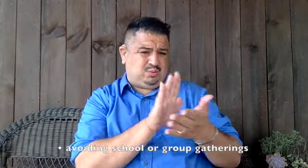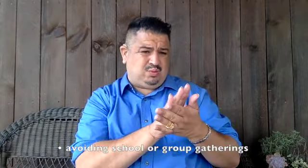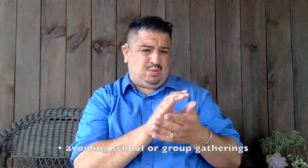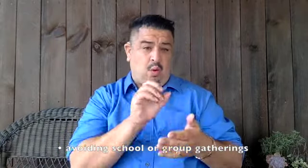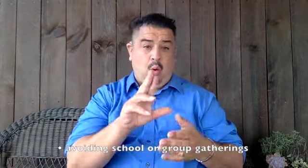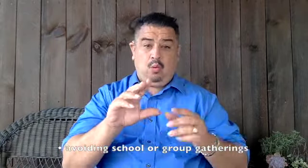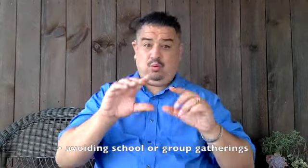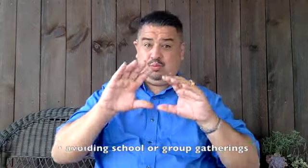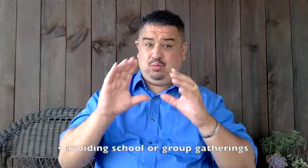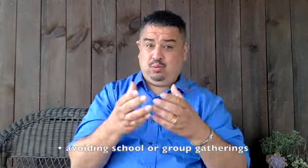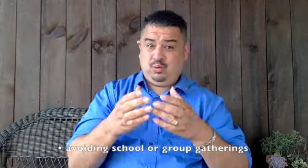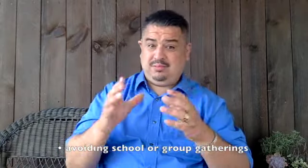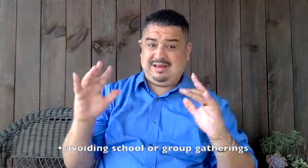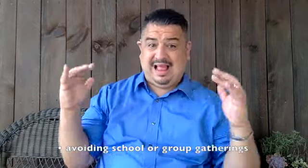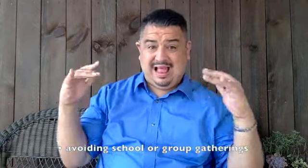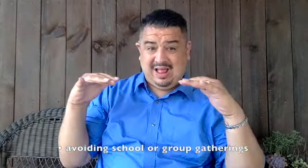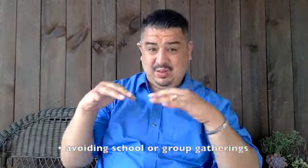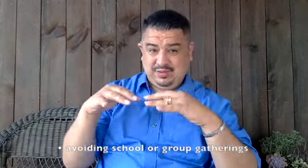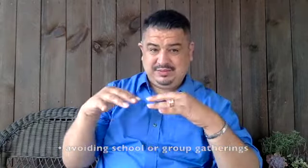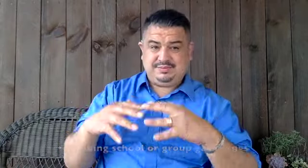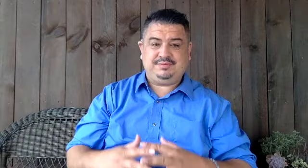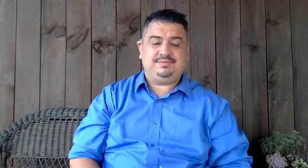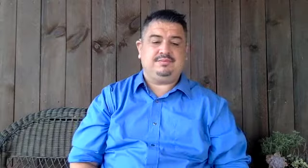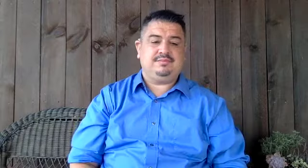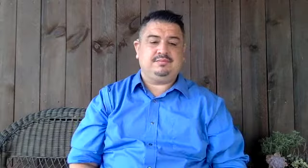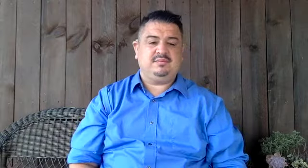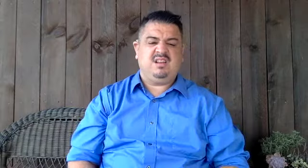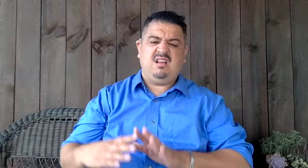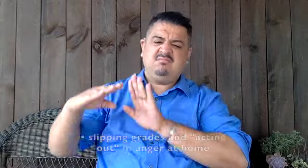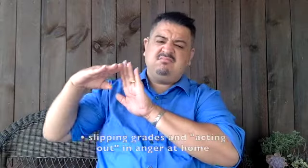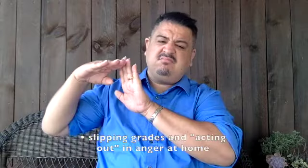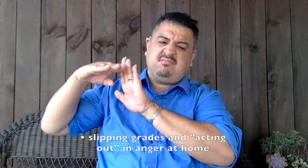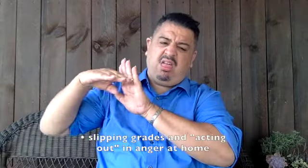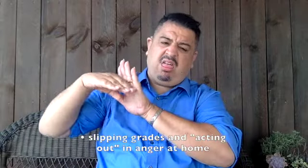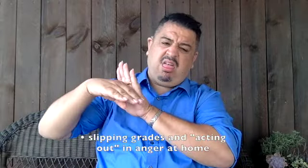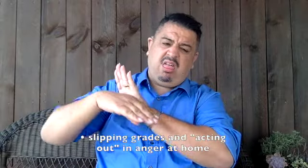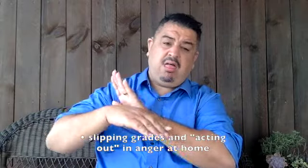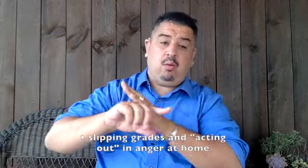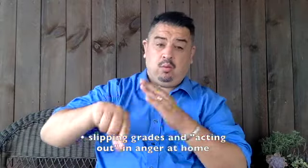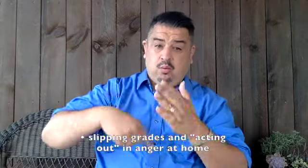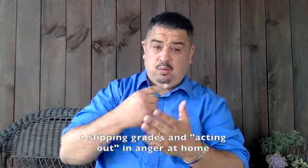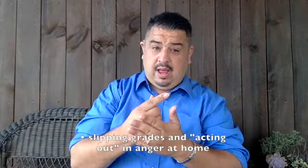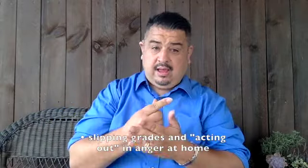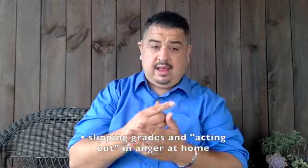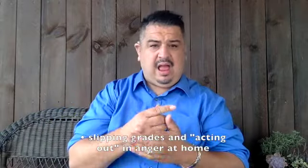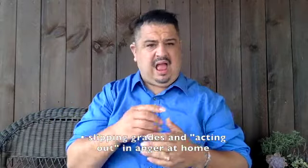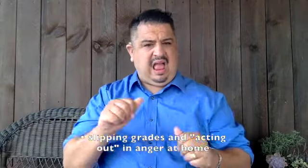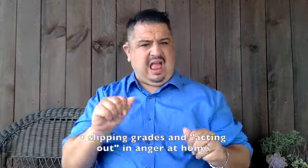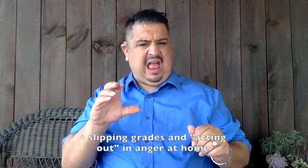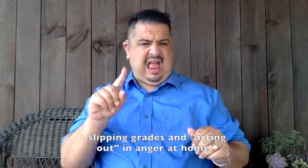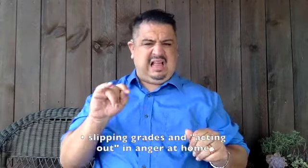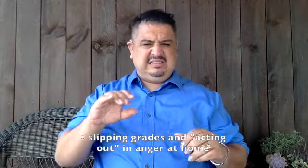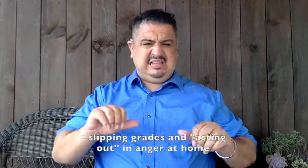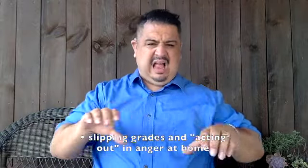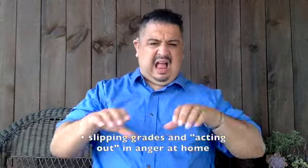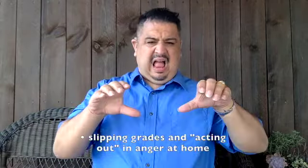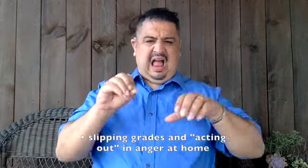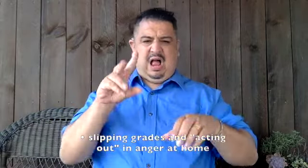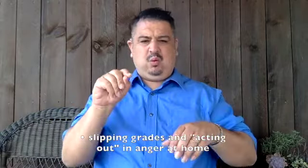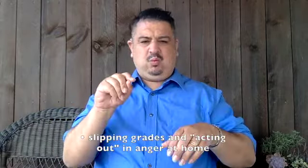avoiding school or group gatherings slipping grades and acting out in anger at